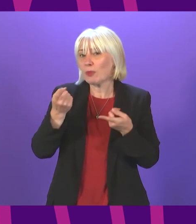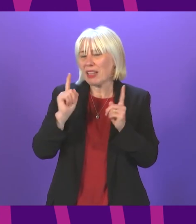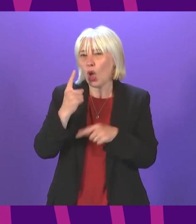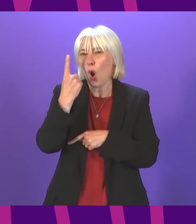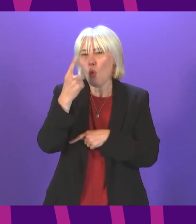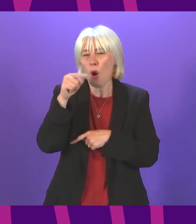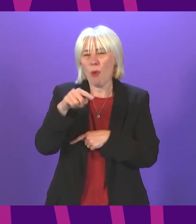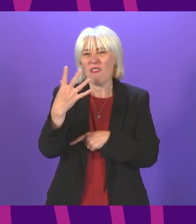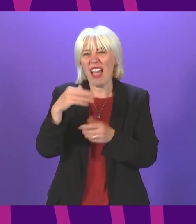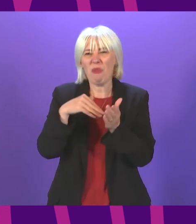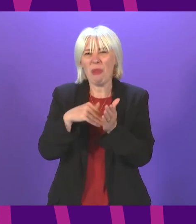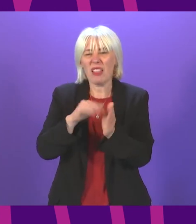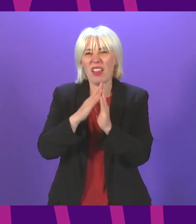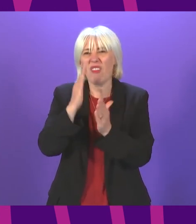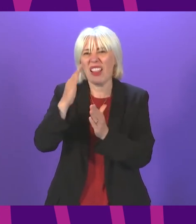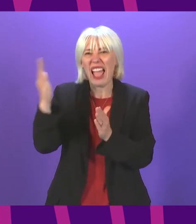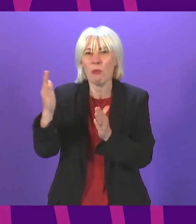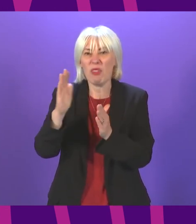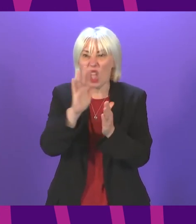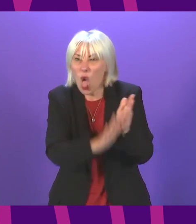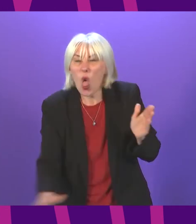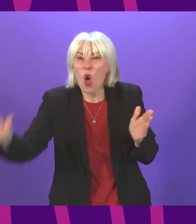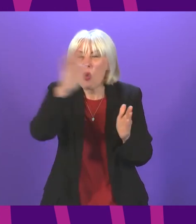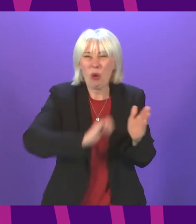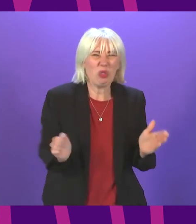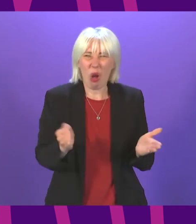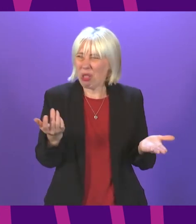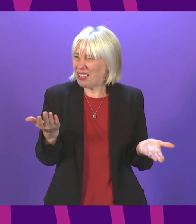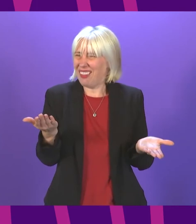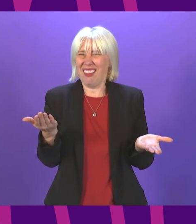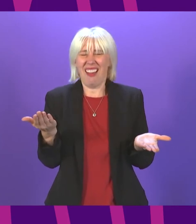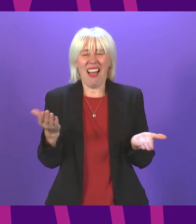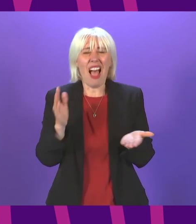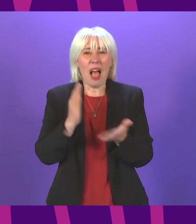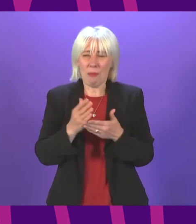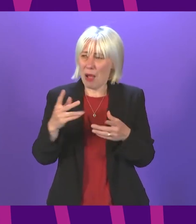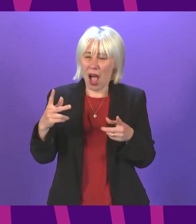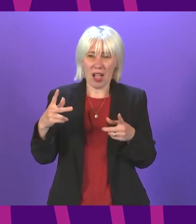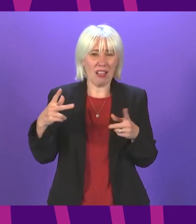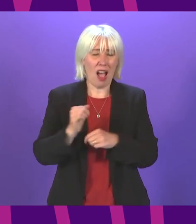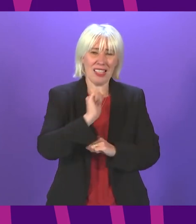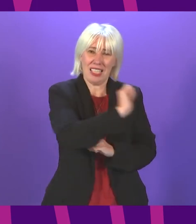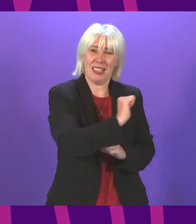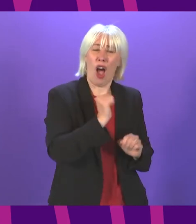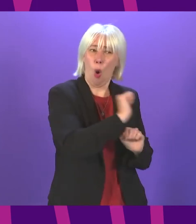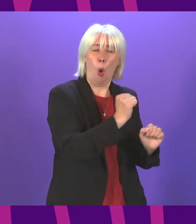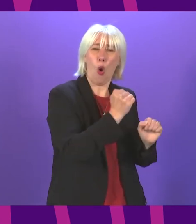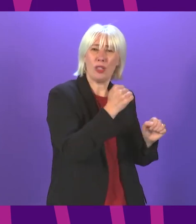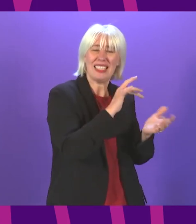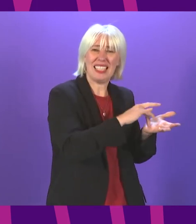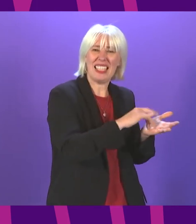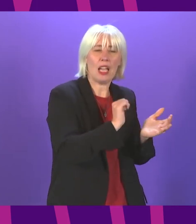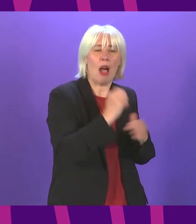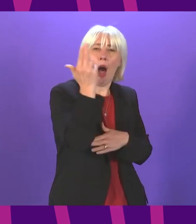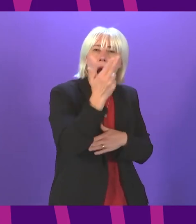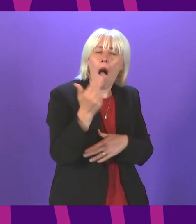.5 million pounds for libraries across Scotland especially given the proposed cuts in her own city our arts and cultural